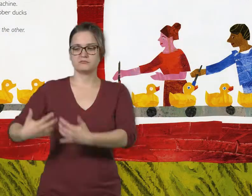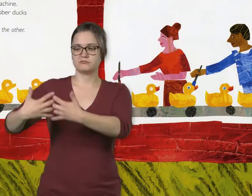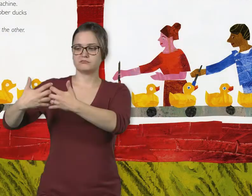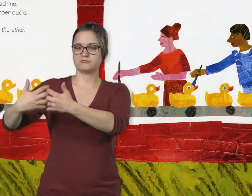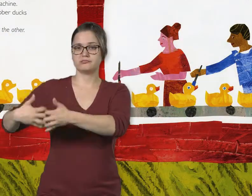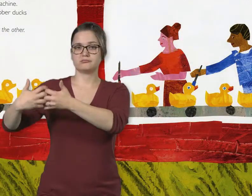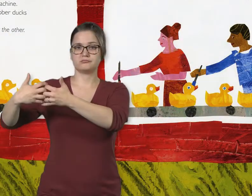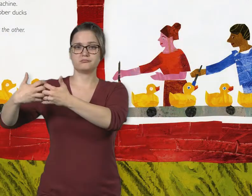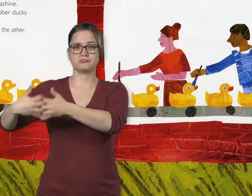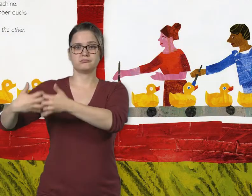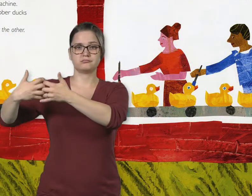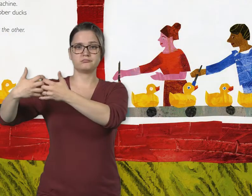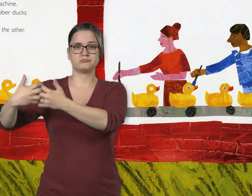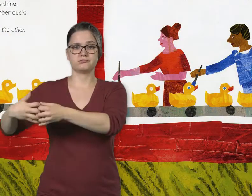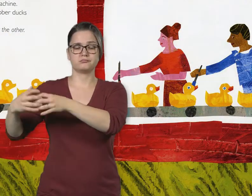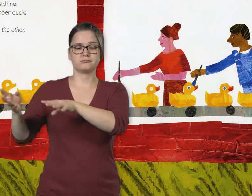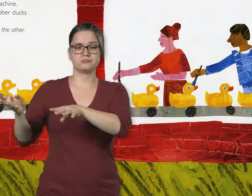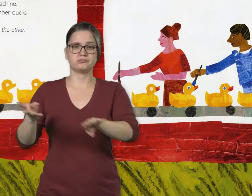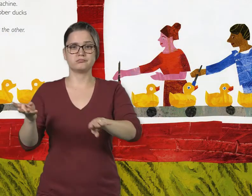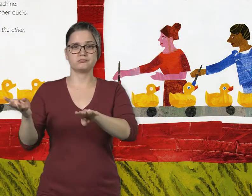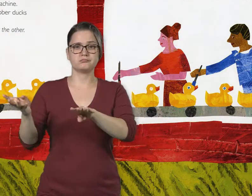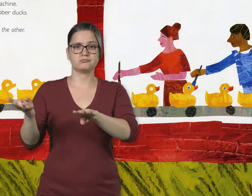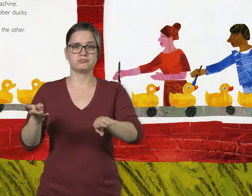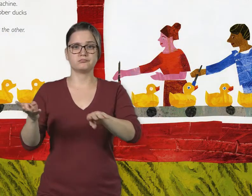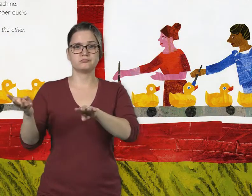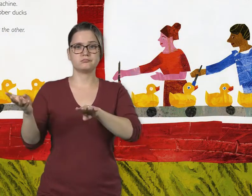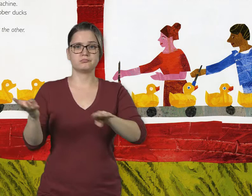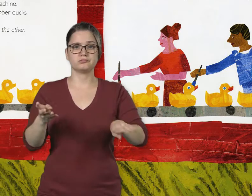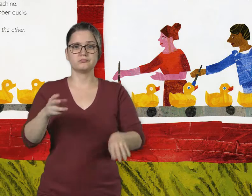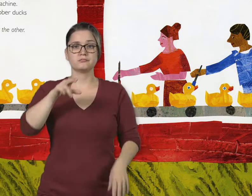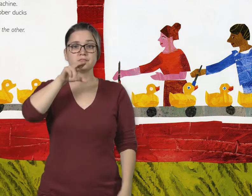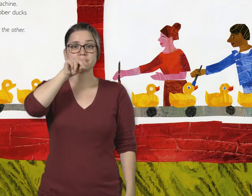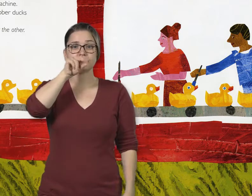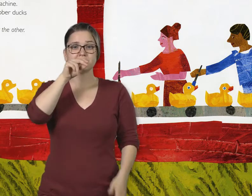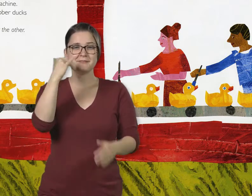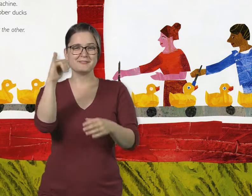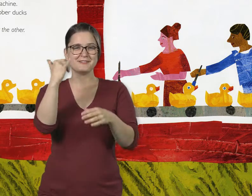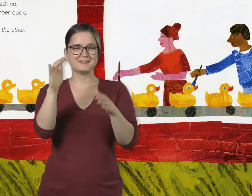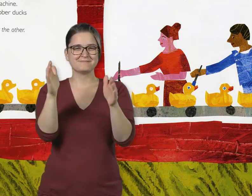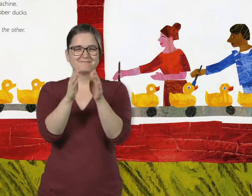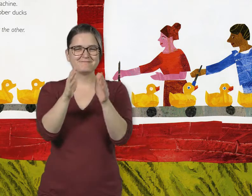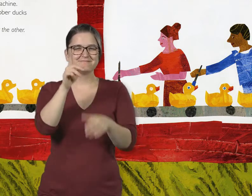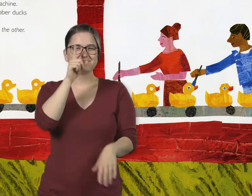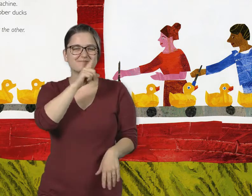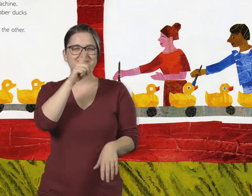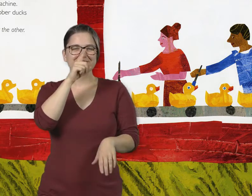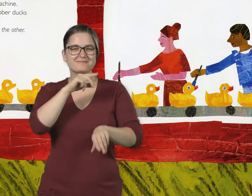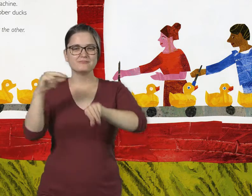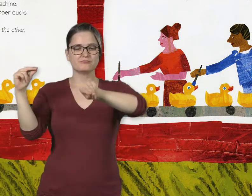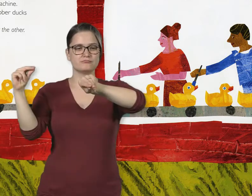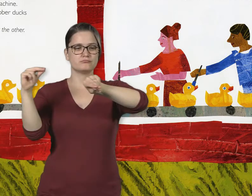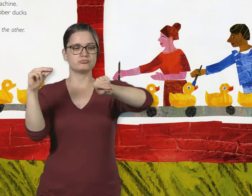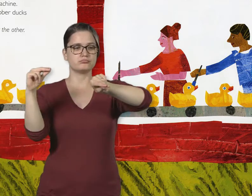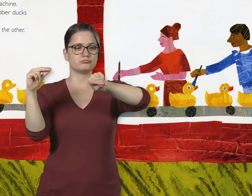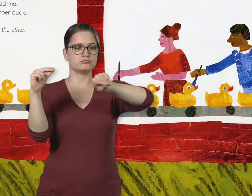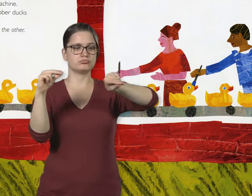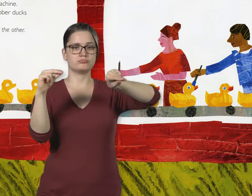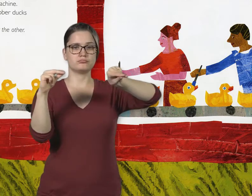Chookity-chookity-chook goes the rubber duck machine. Out pop little yellow rubber ducks